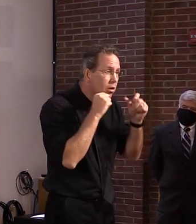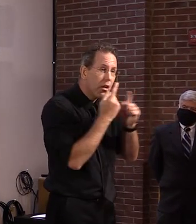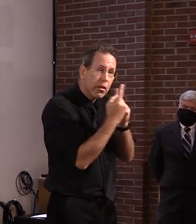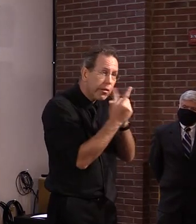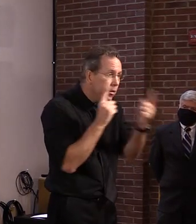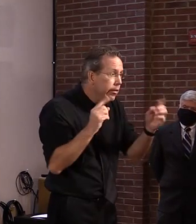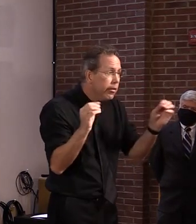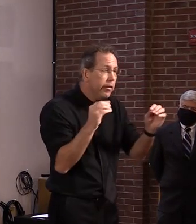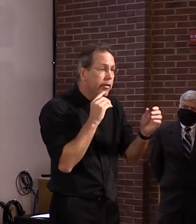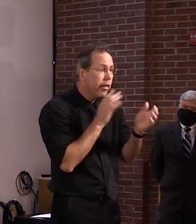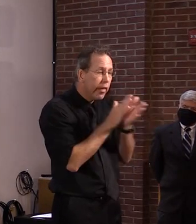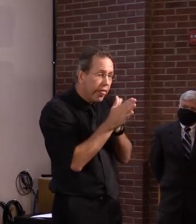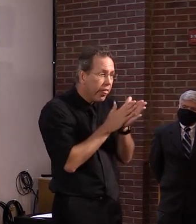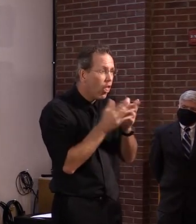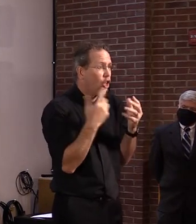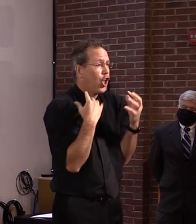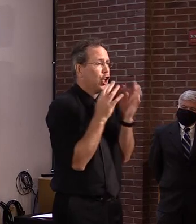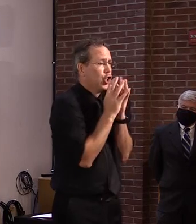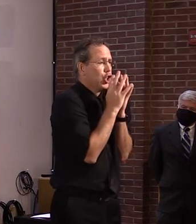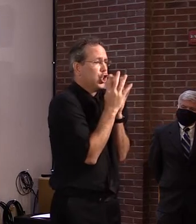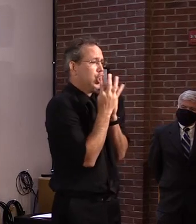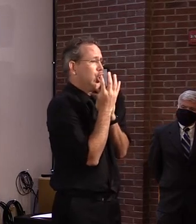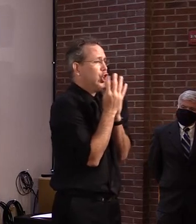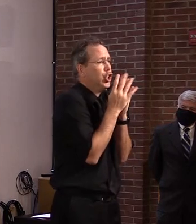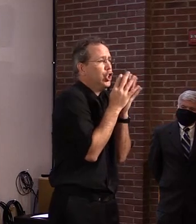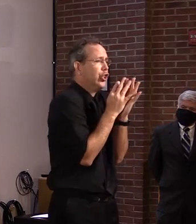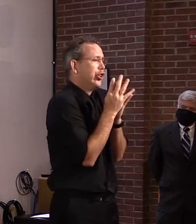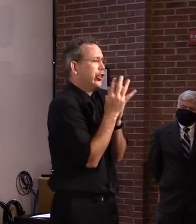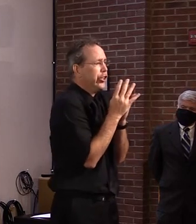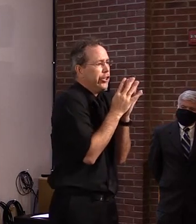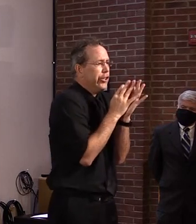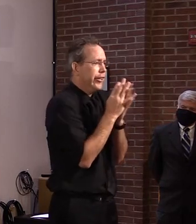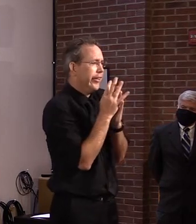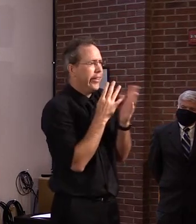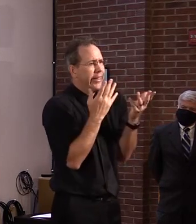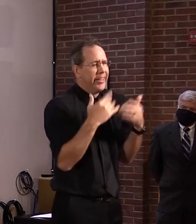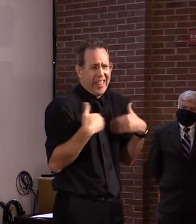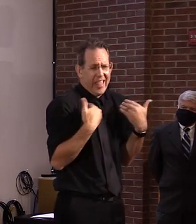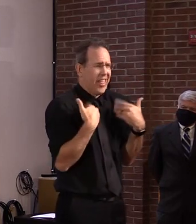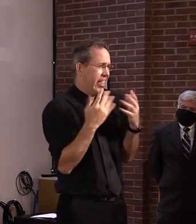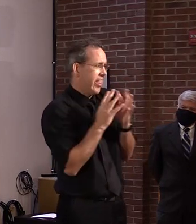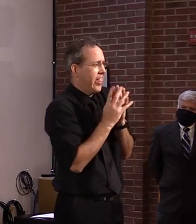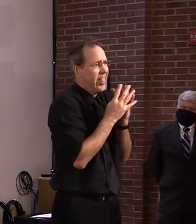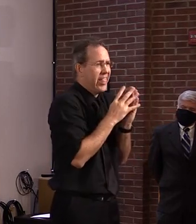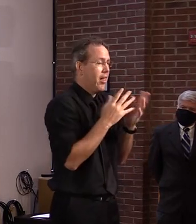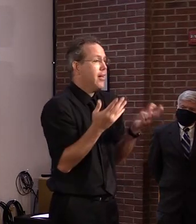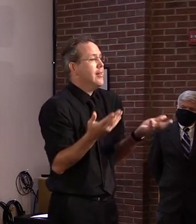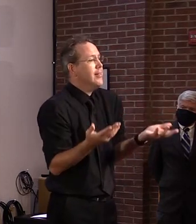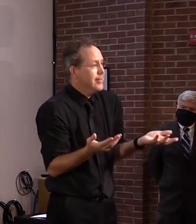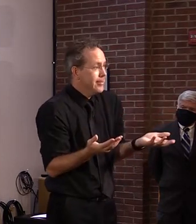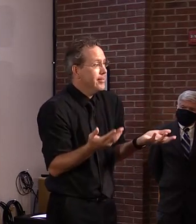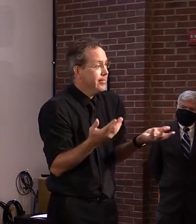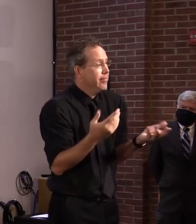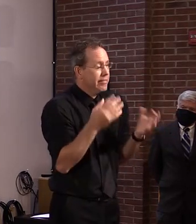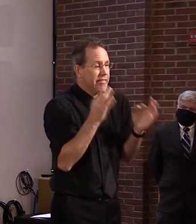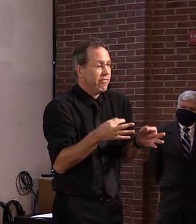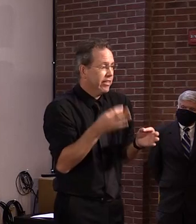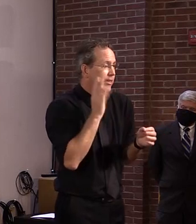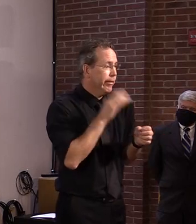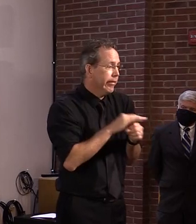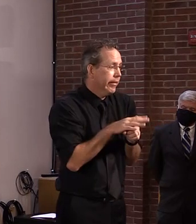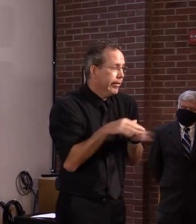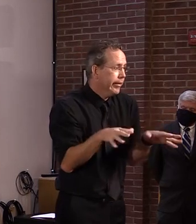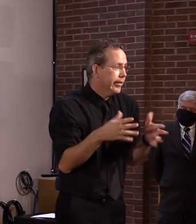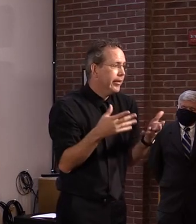confined spaces. Um, that's problematic. Um, and so we, uh, that's why we're, we're working with the colleges,